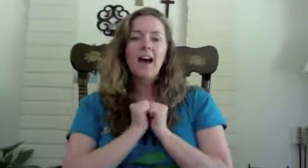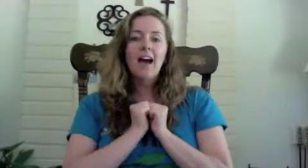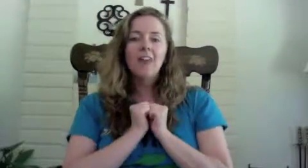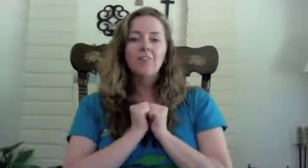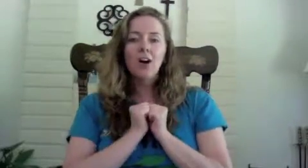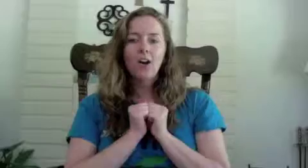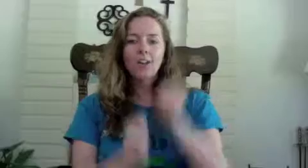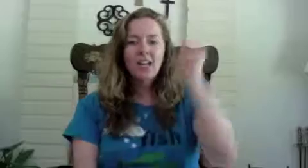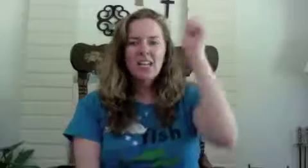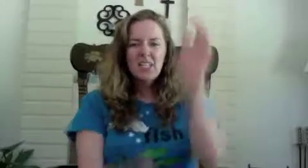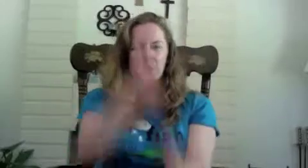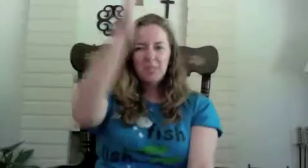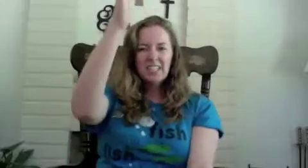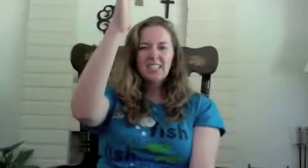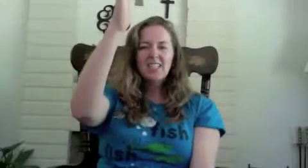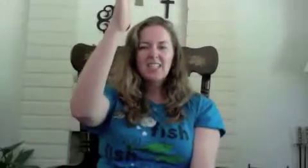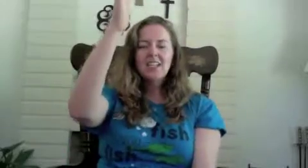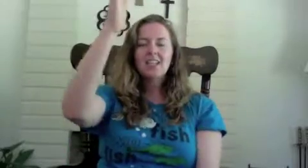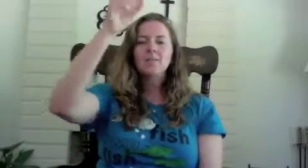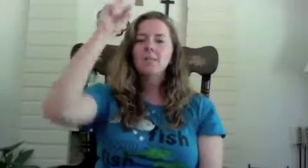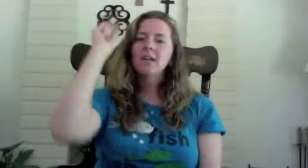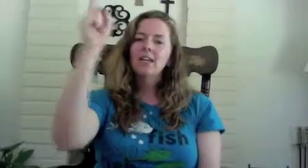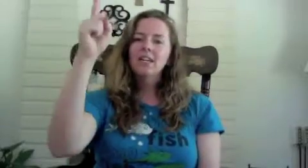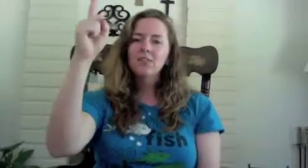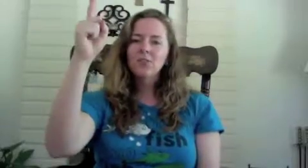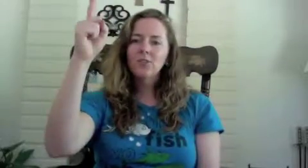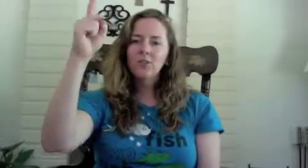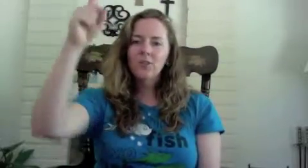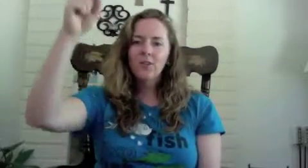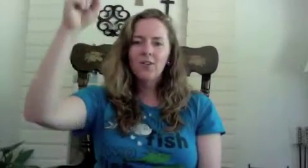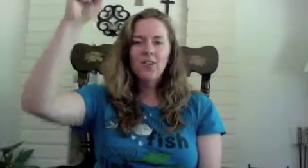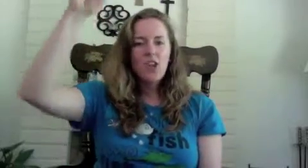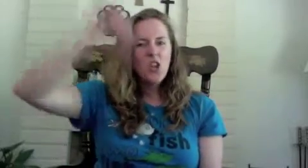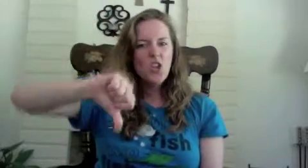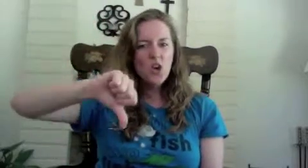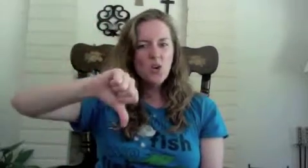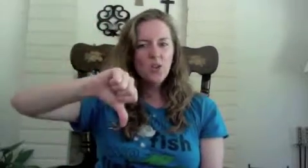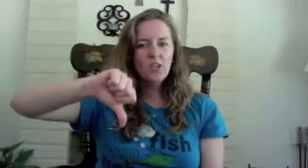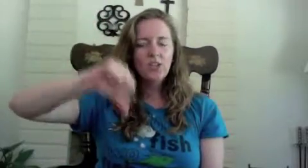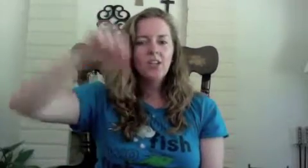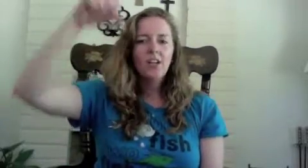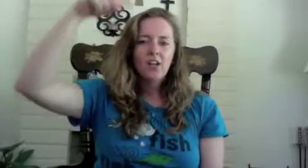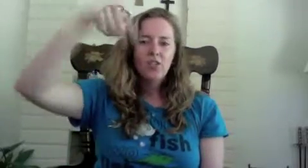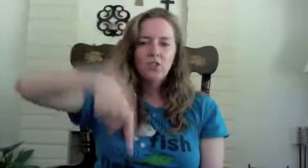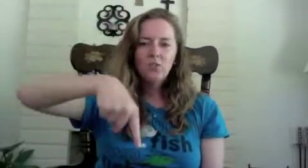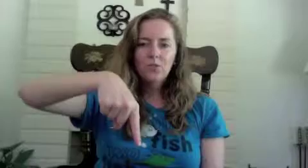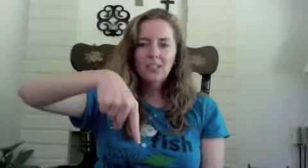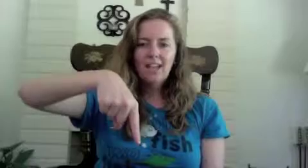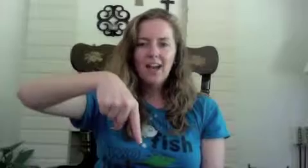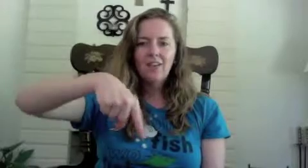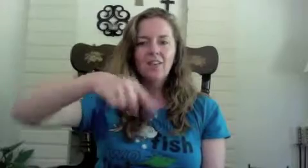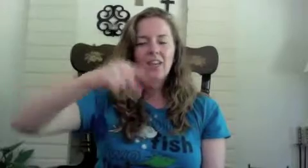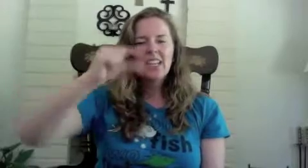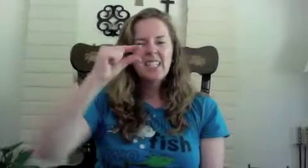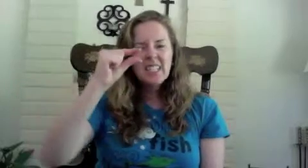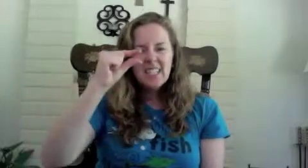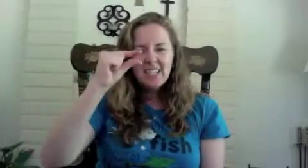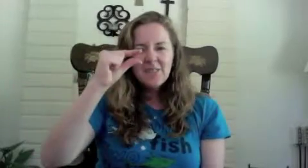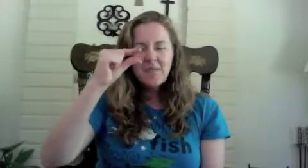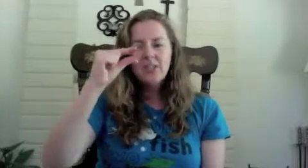half heart, splits the kingdom, Israel north, no good, Judah south, some good,